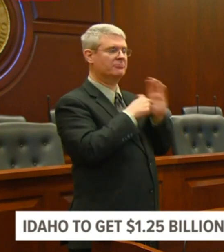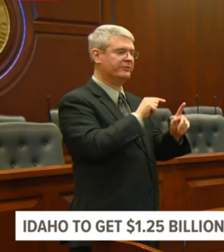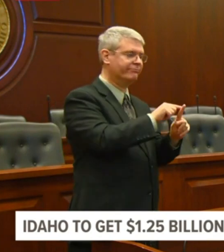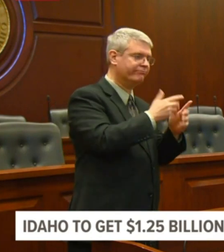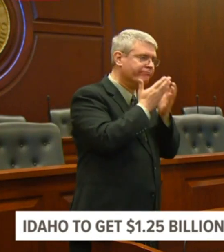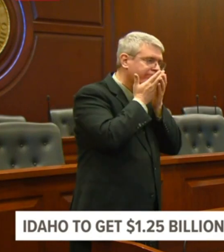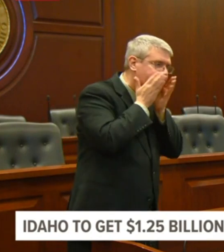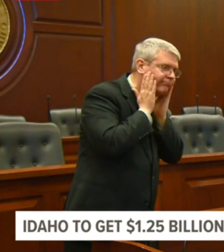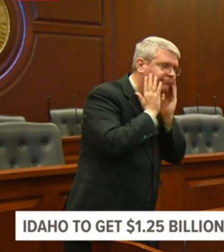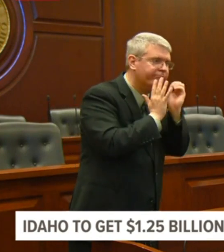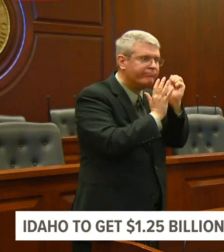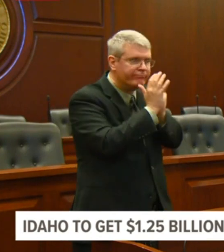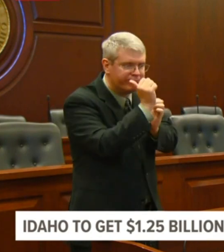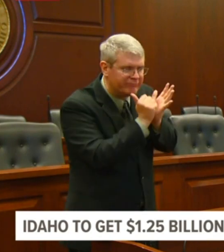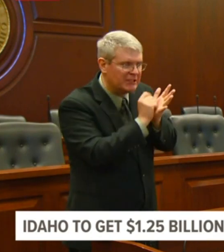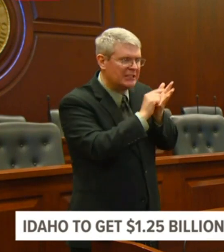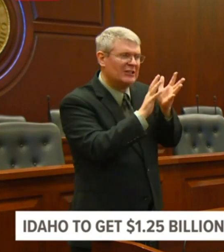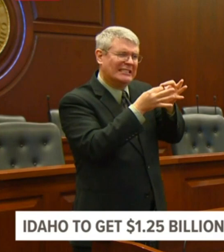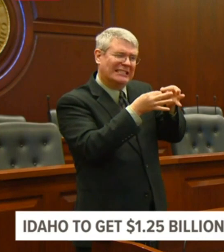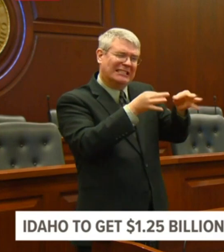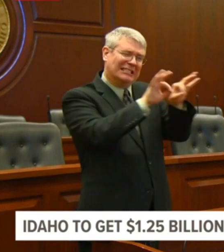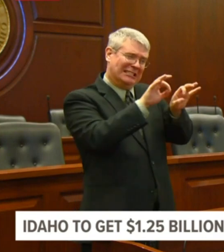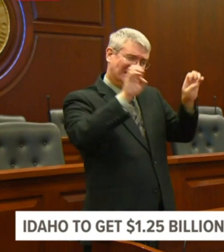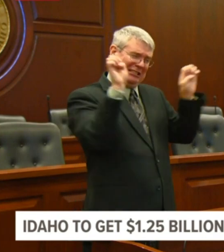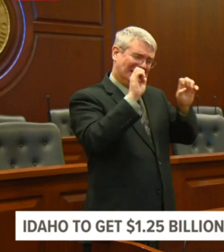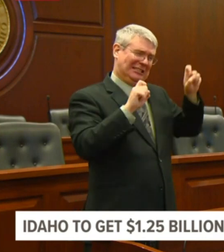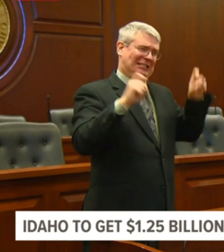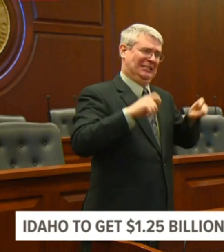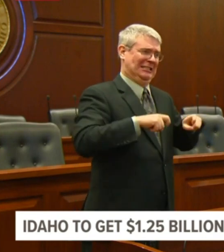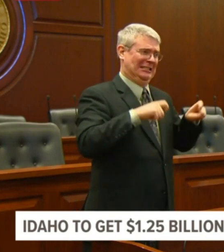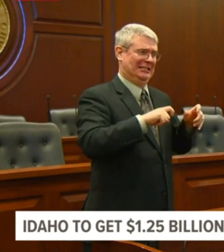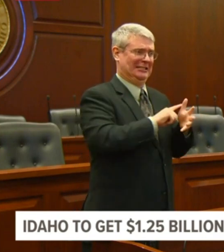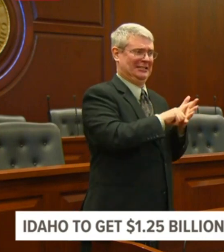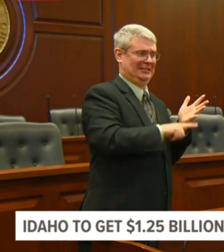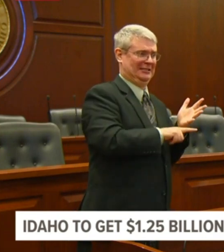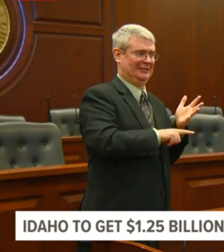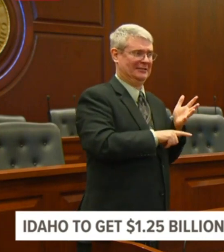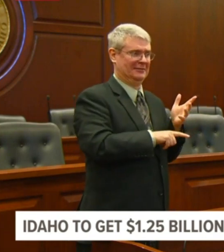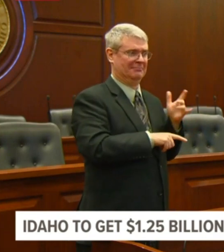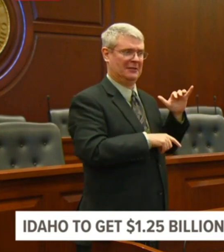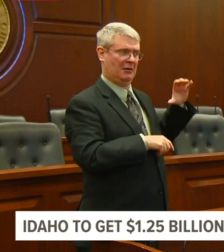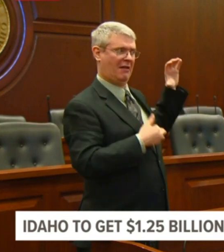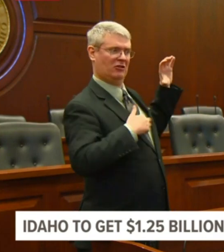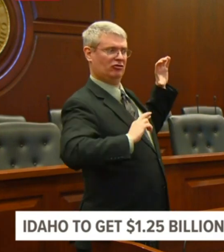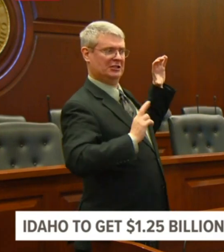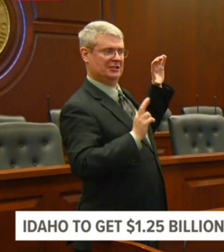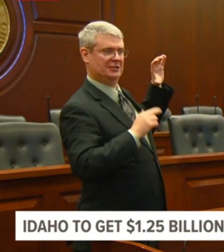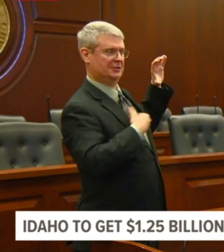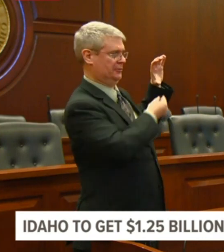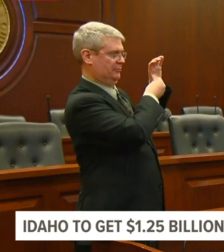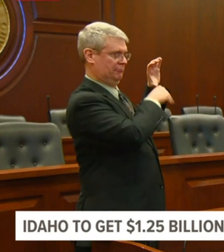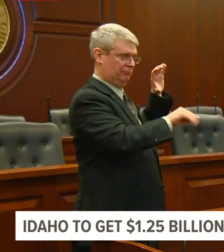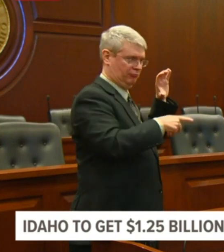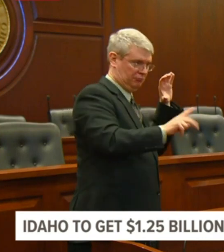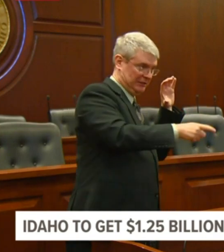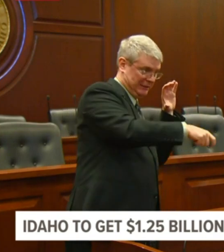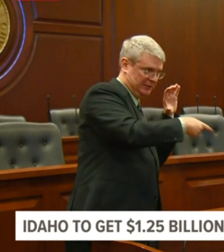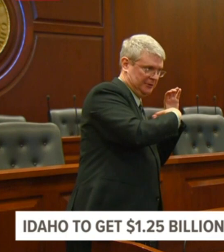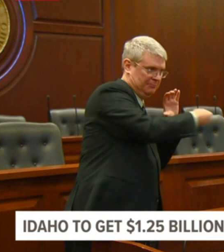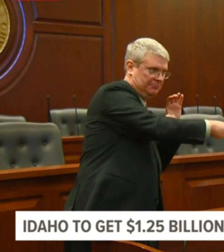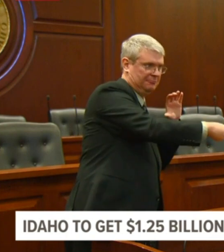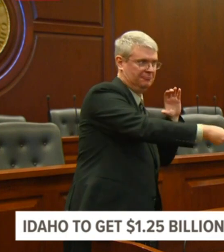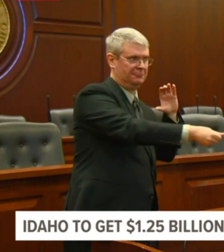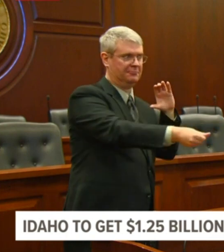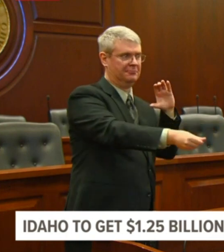we just want to have resources there. Some of them will get backfilled, but we don't want to wait in some pipeline